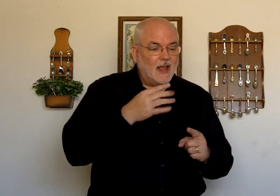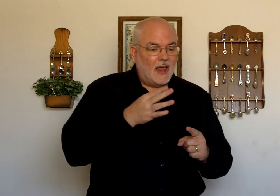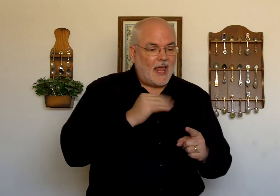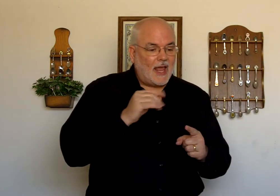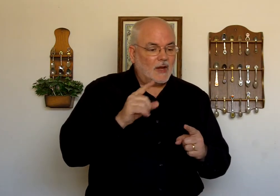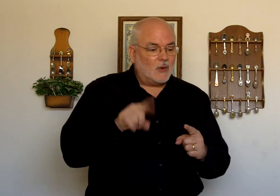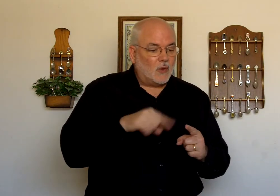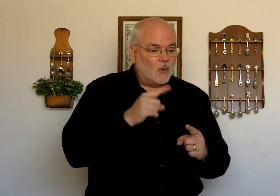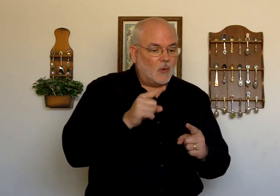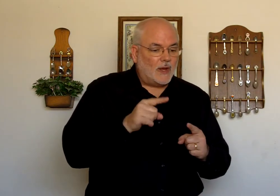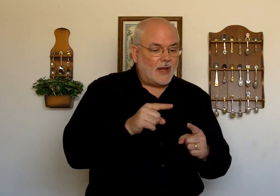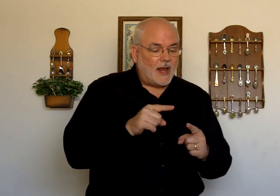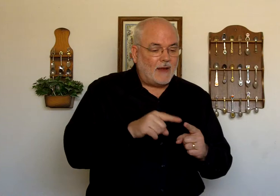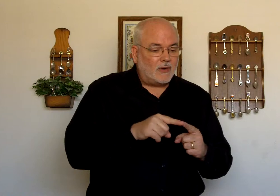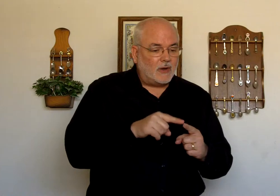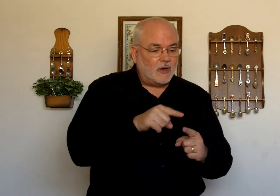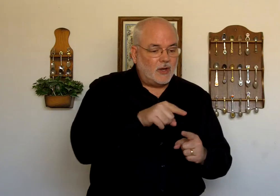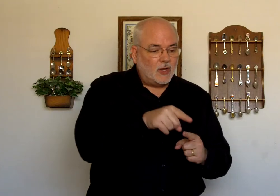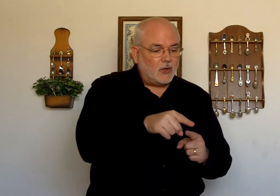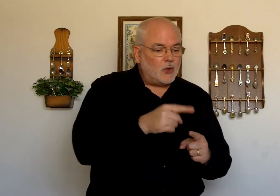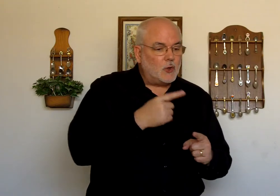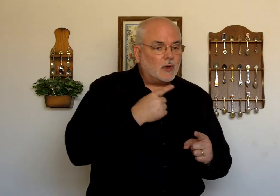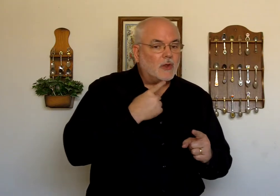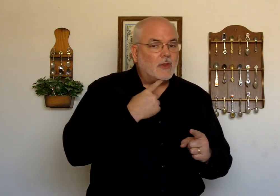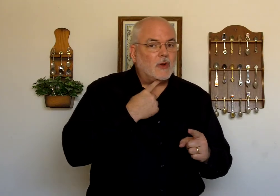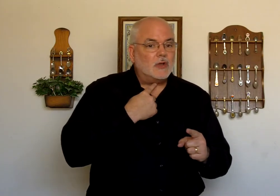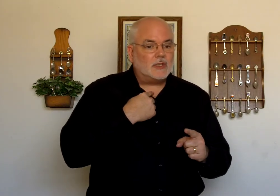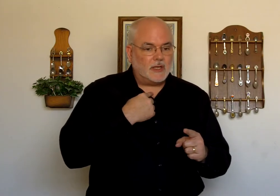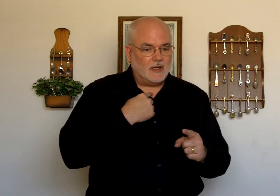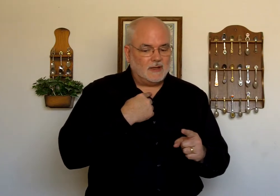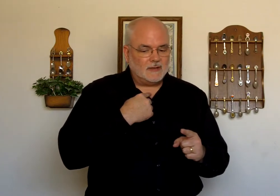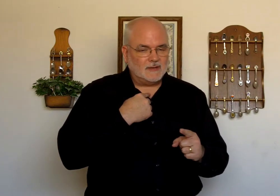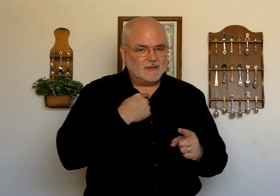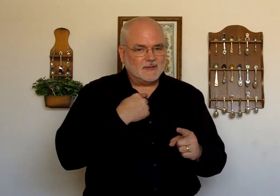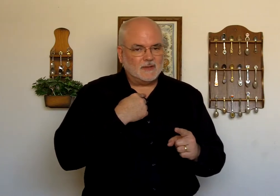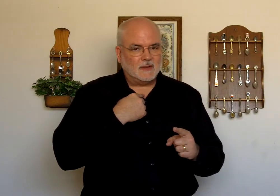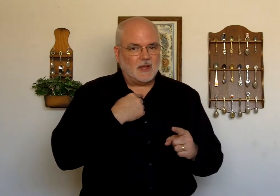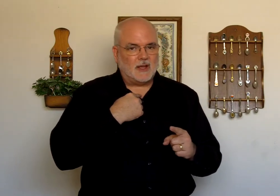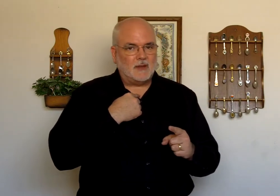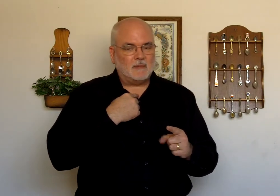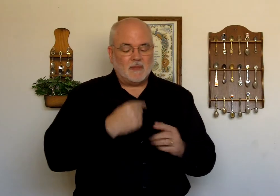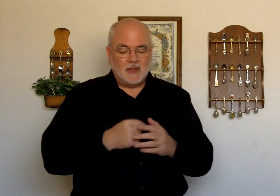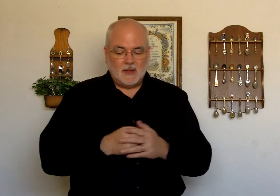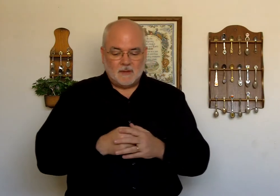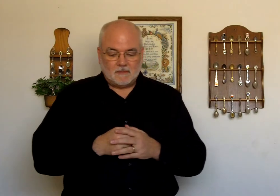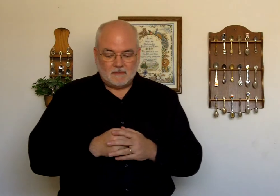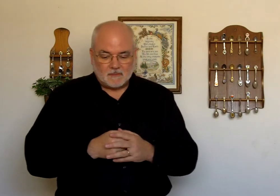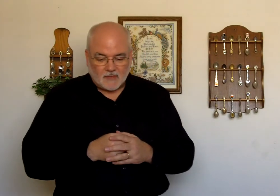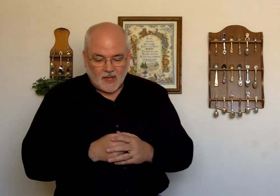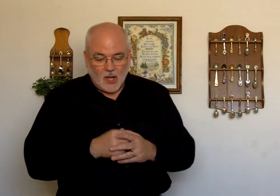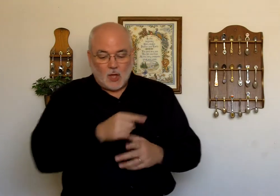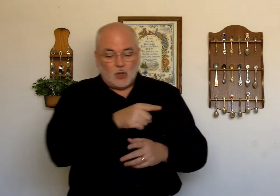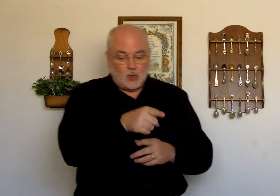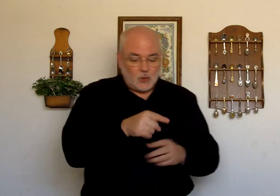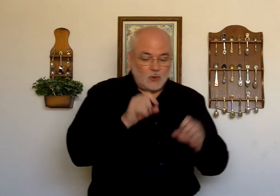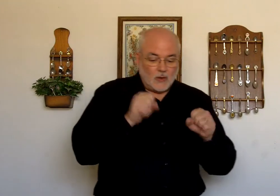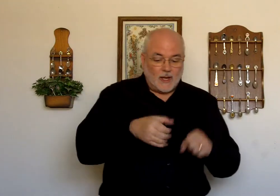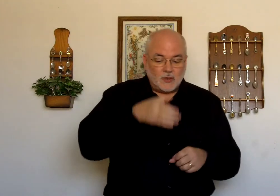And whenever you're thirsty. Okay. You can